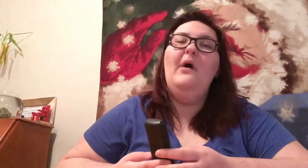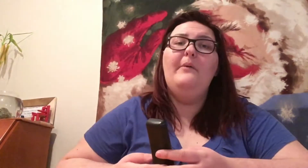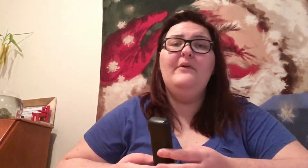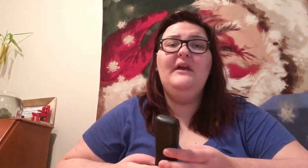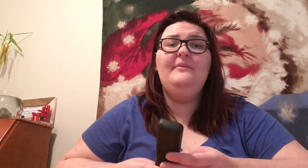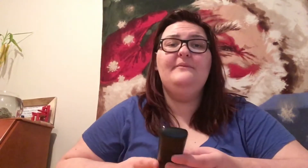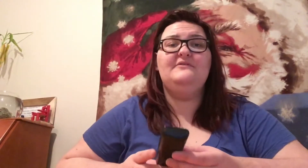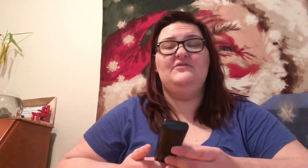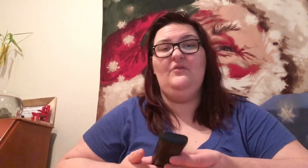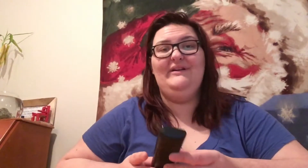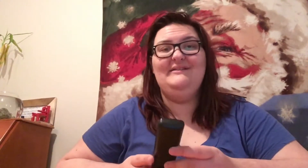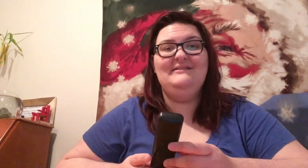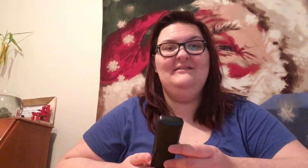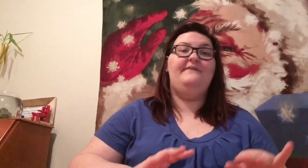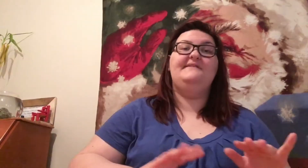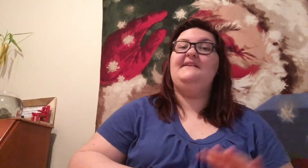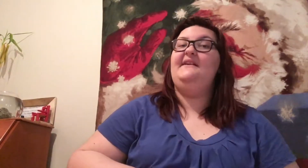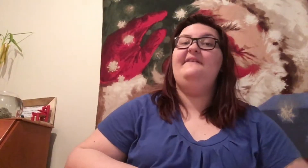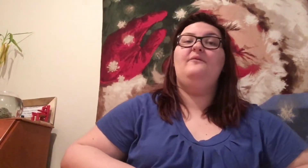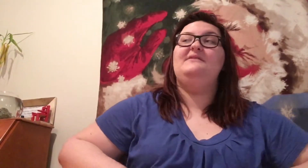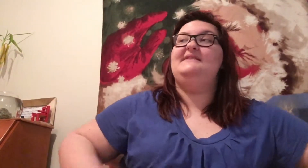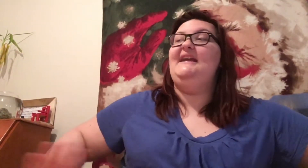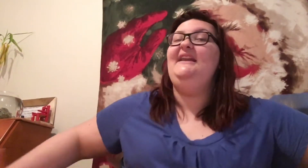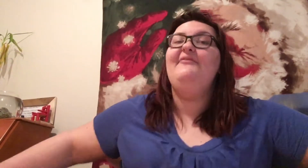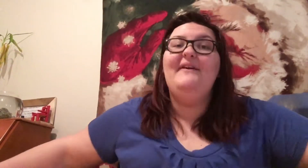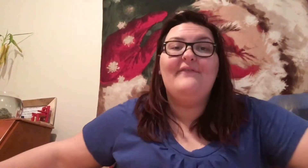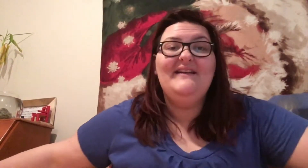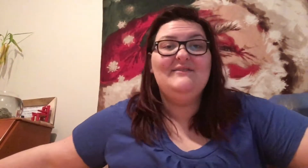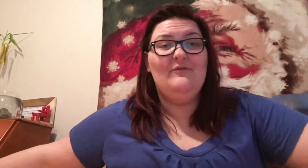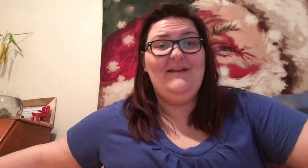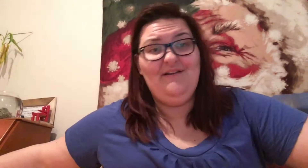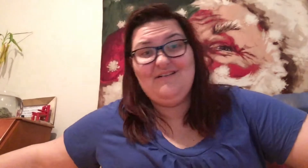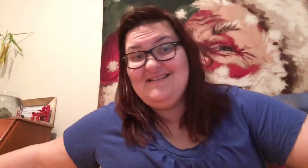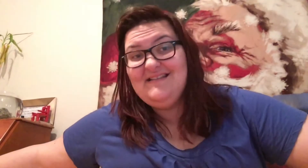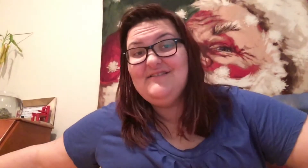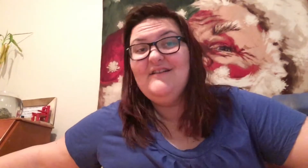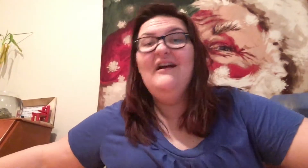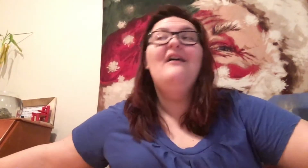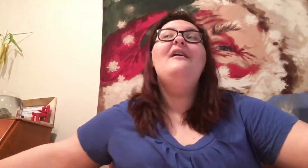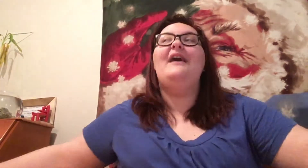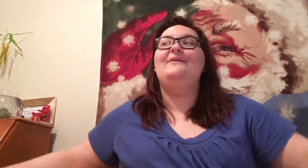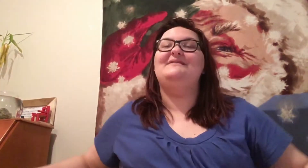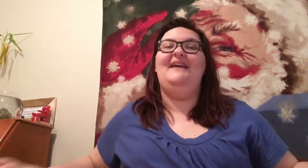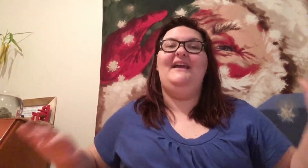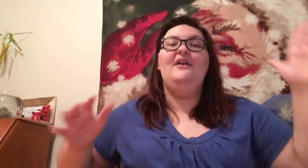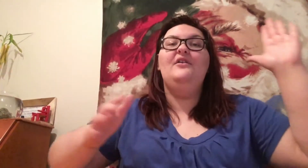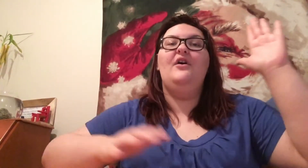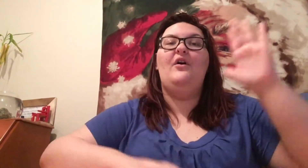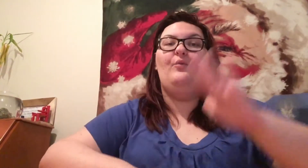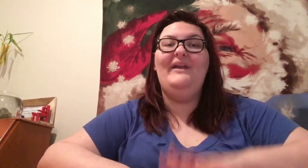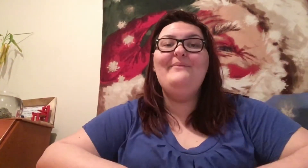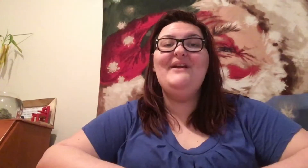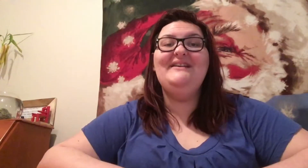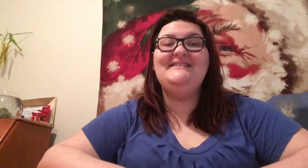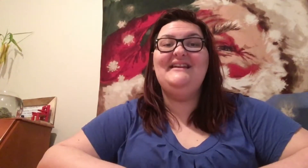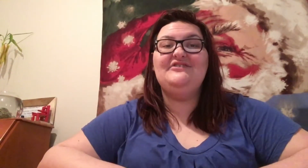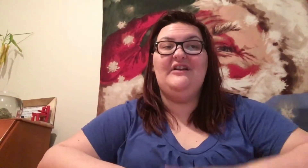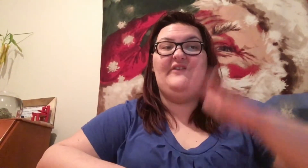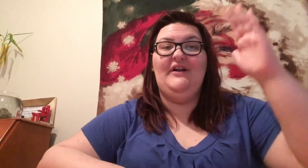no, we'll give people stories. If it was any of my friends or my younger sister, I would say, we barely see each other.